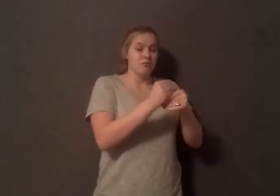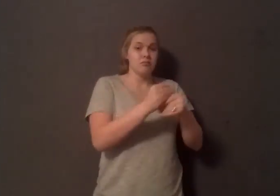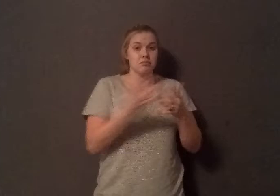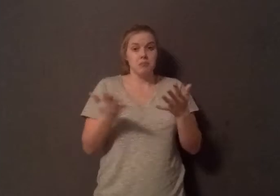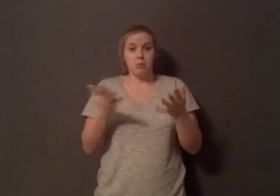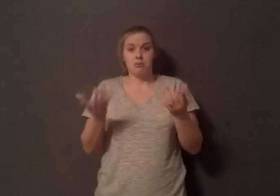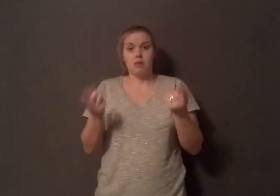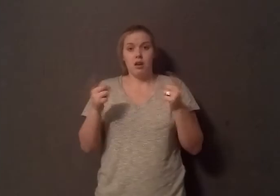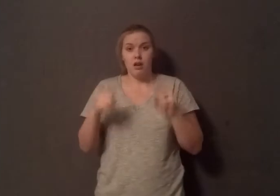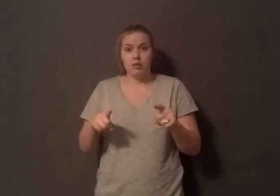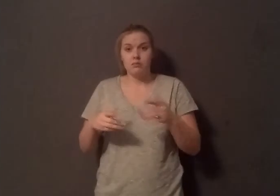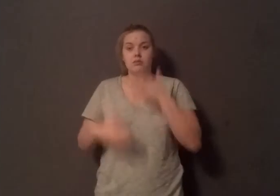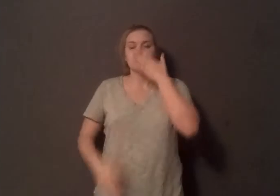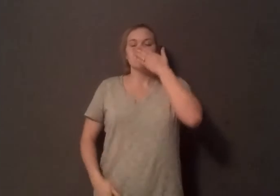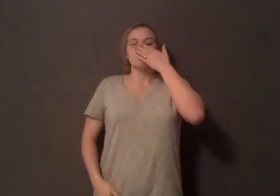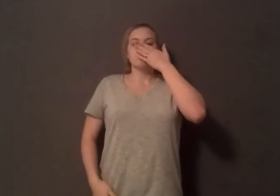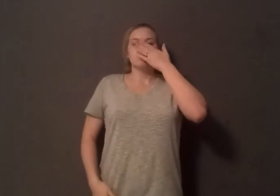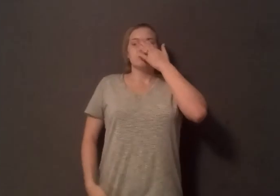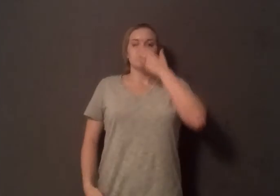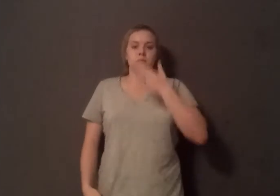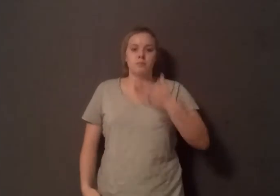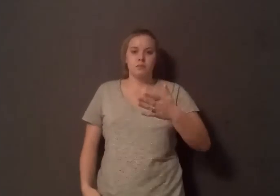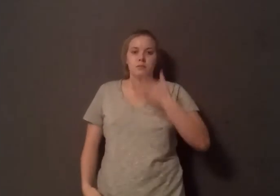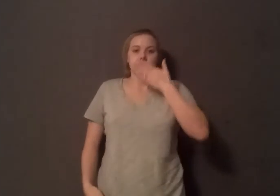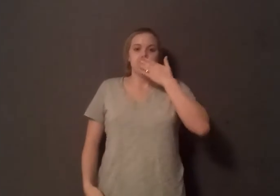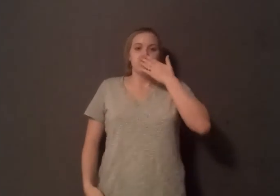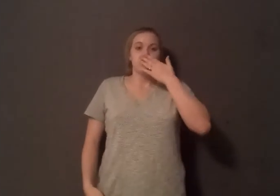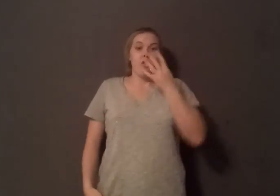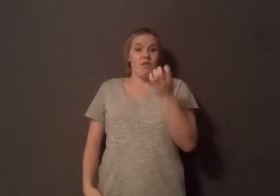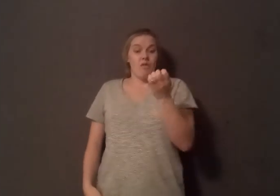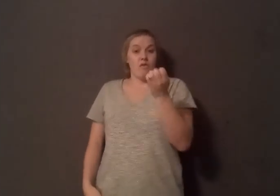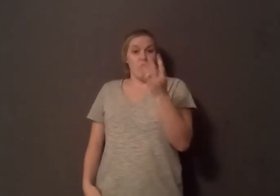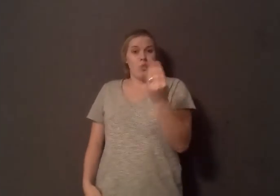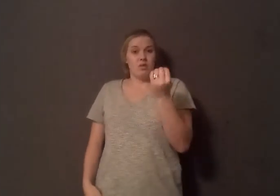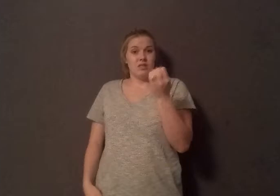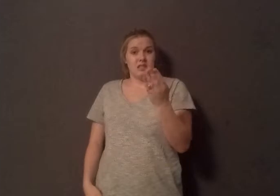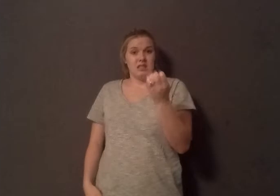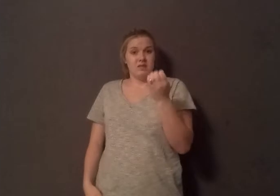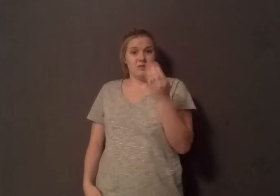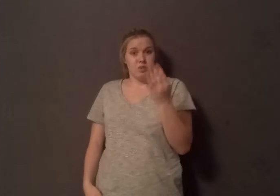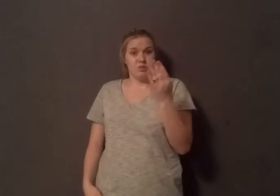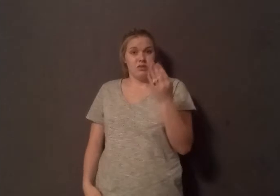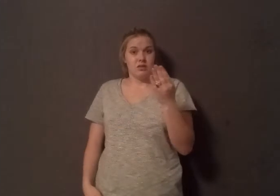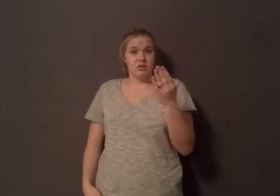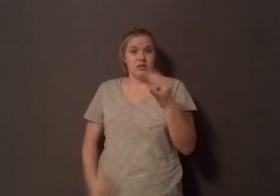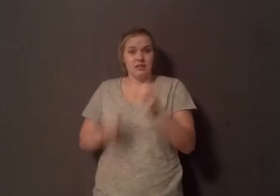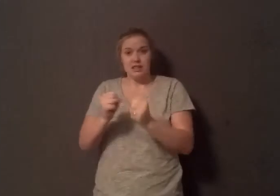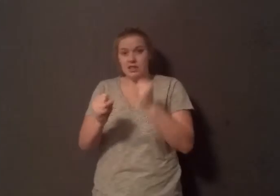these incinerators and breathing it, but it'll take you 14 years to breathe in as much dioxin as a cow will ingest by eating the grass